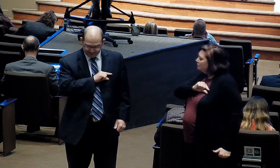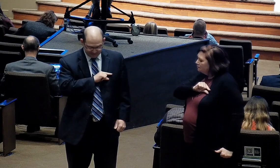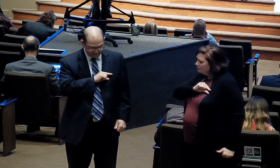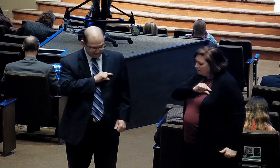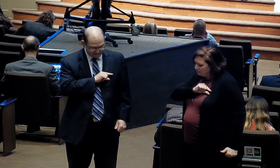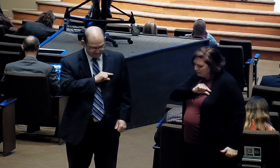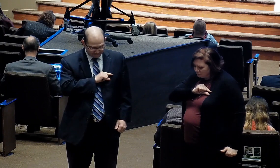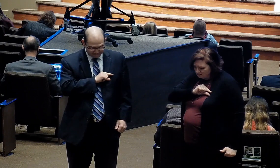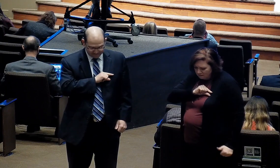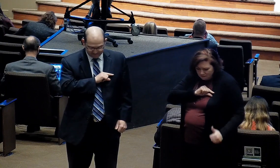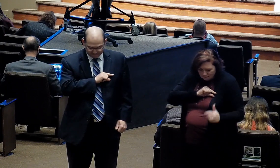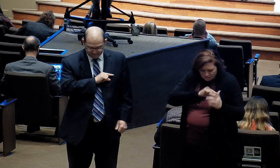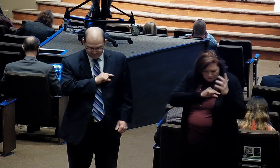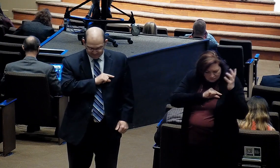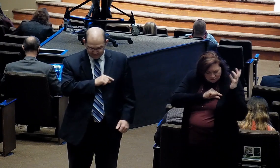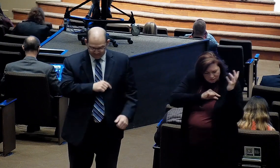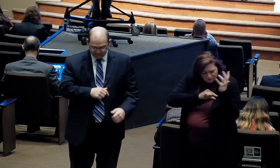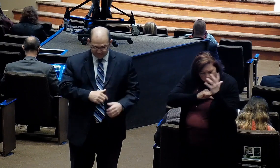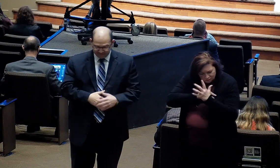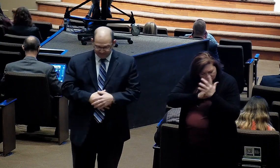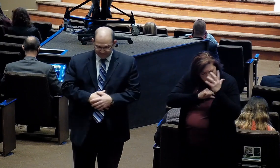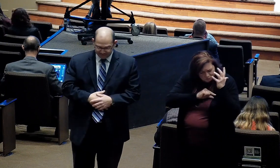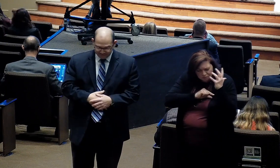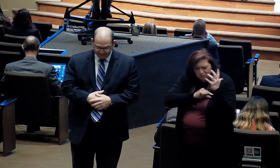How can it be?